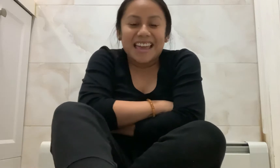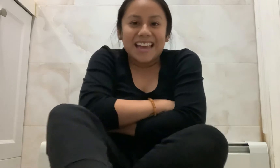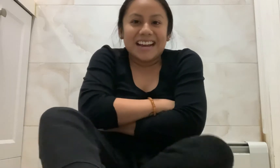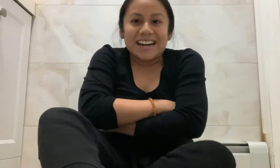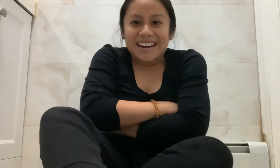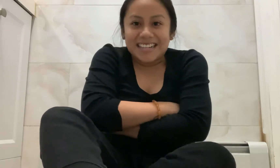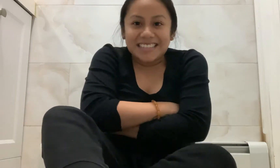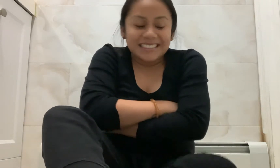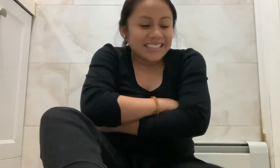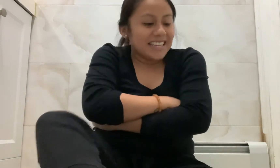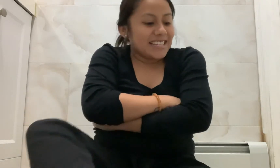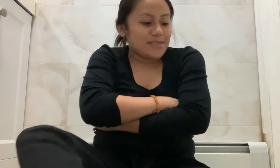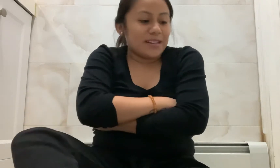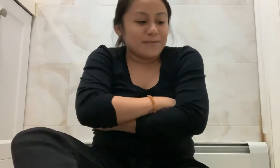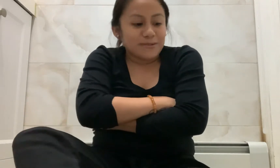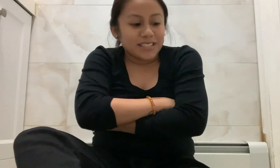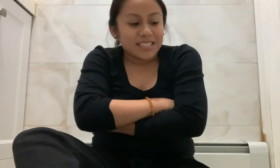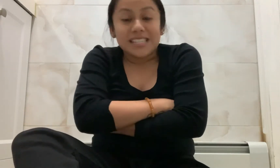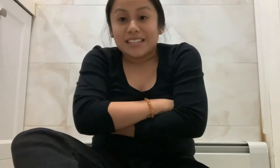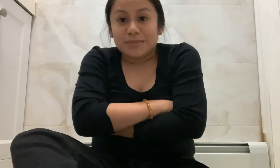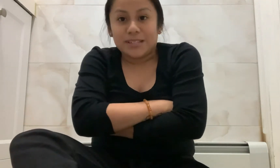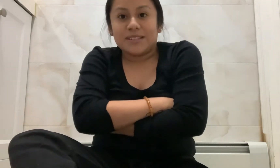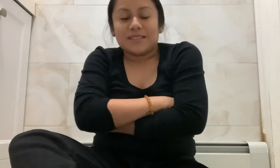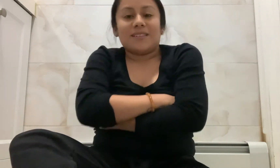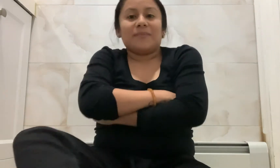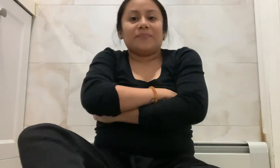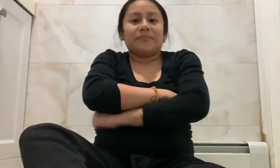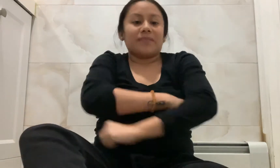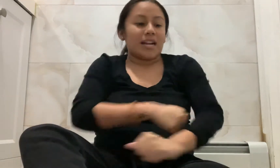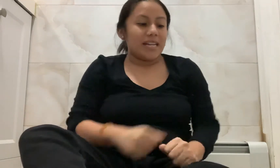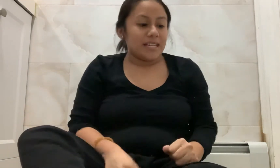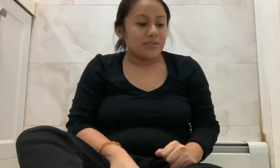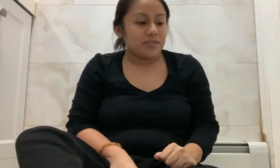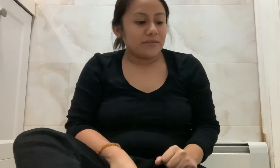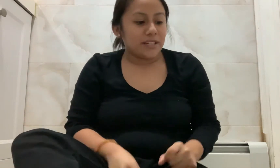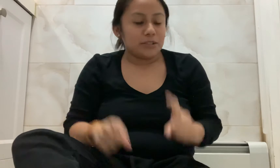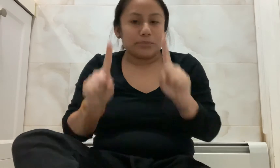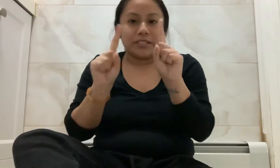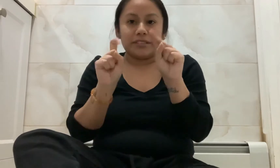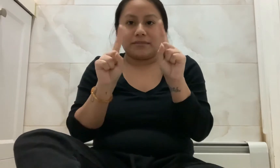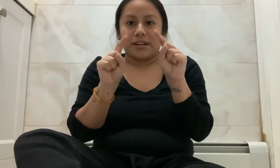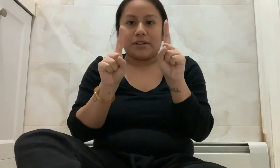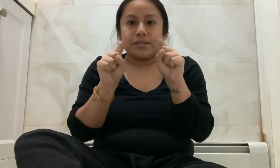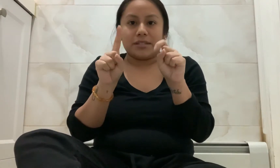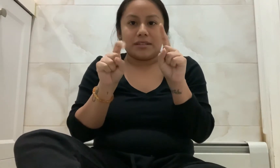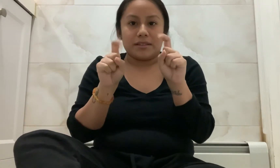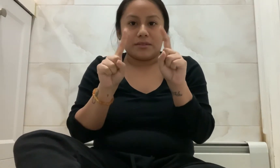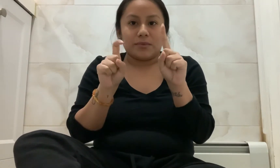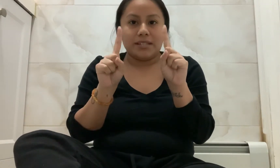Alright, so we're going to move on to the next part of the song. I need you to find your pointer finger which is this one.